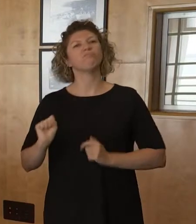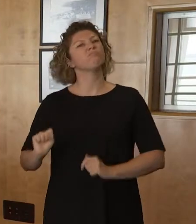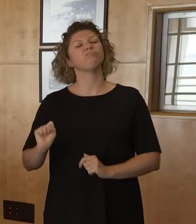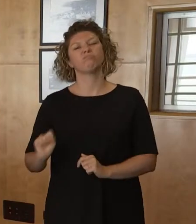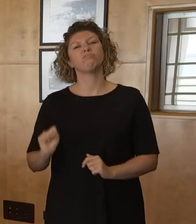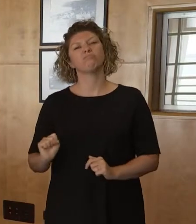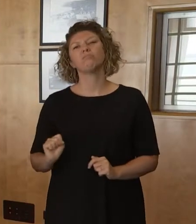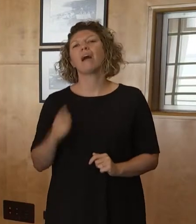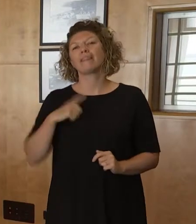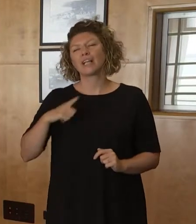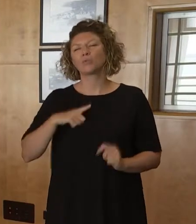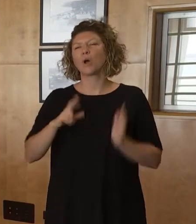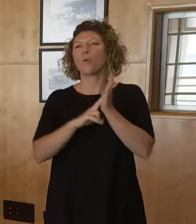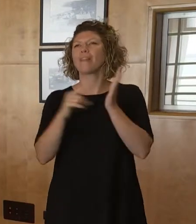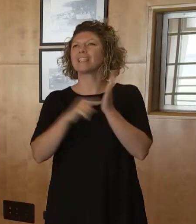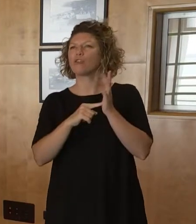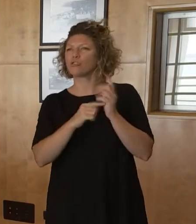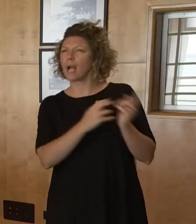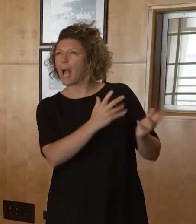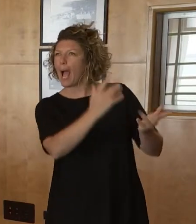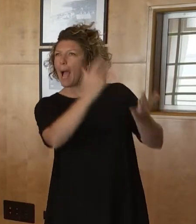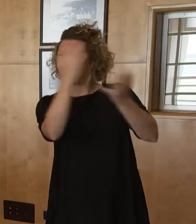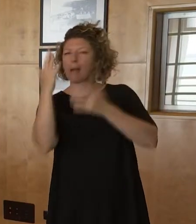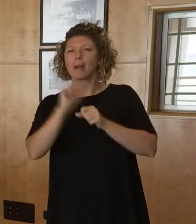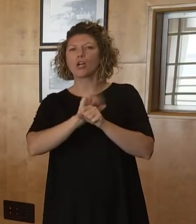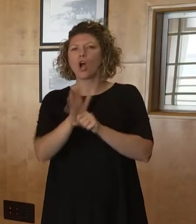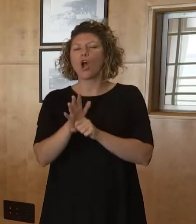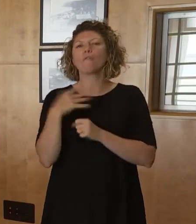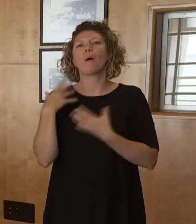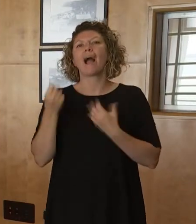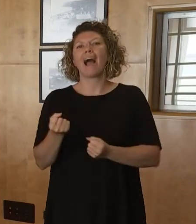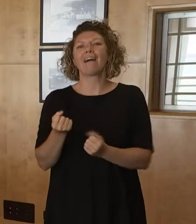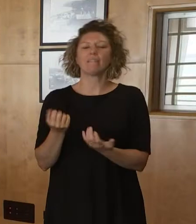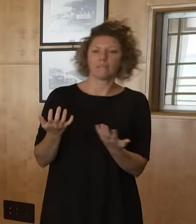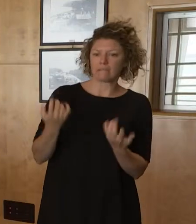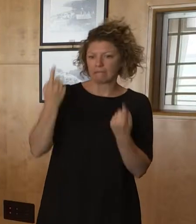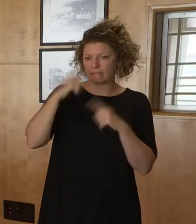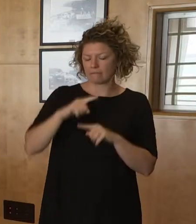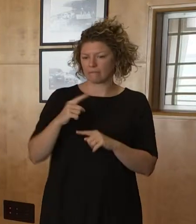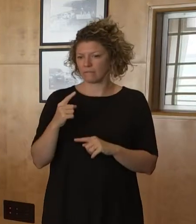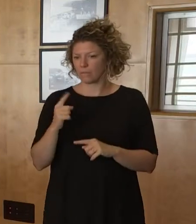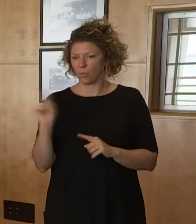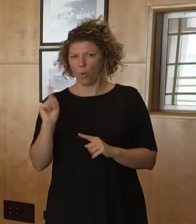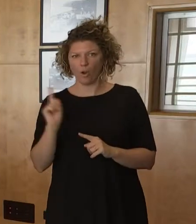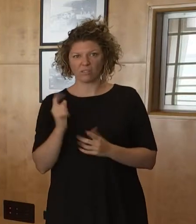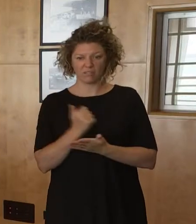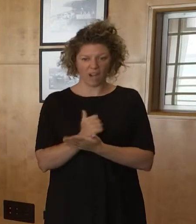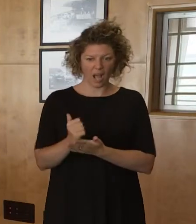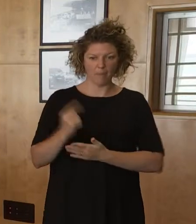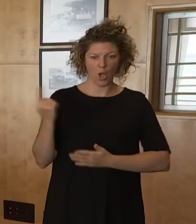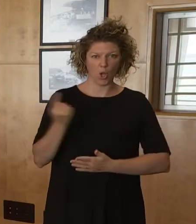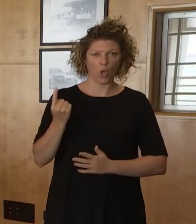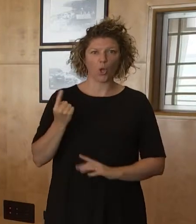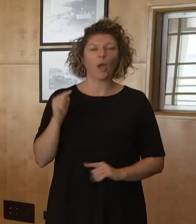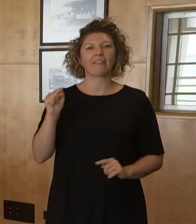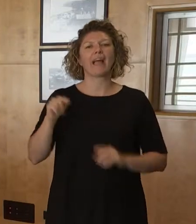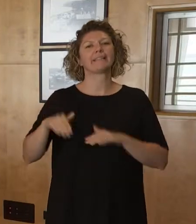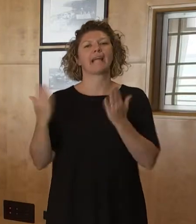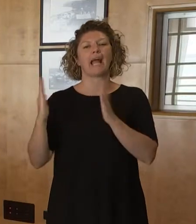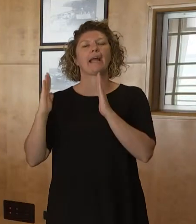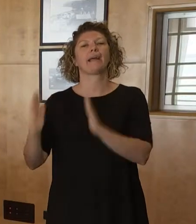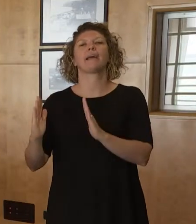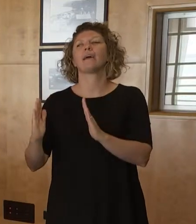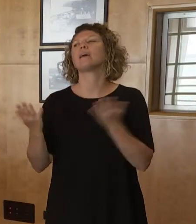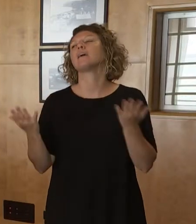numbers in the territory, you would see that we would allocate a case, but we couldn't tell you who it was or where it was initially, but we would allocate it to that day.